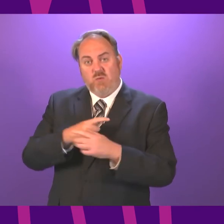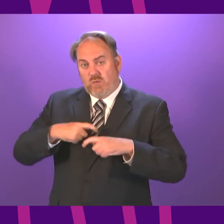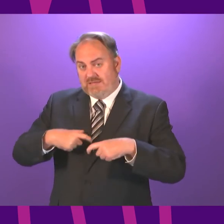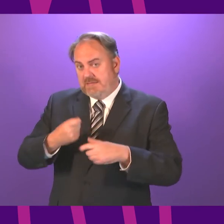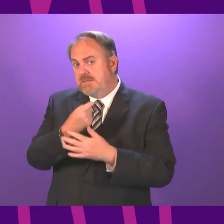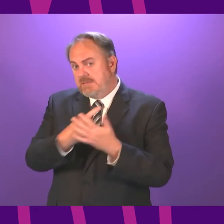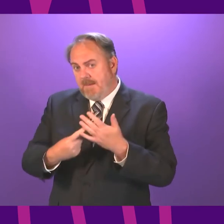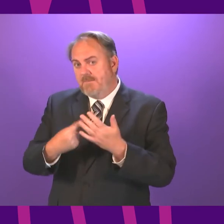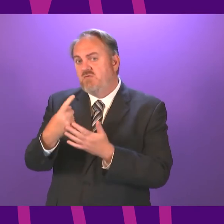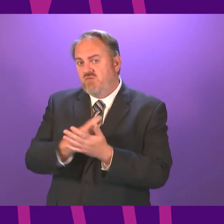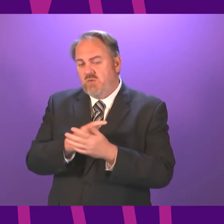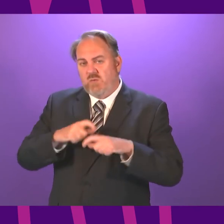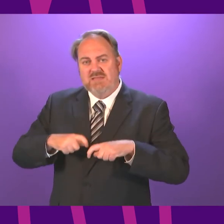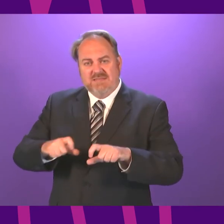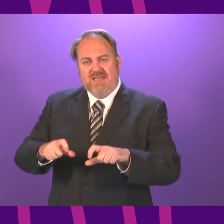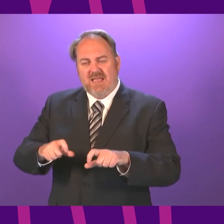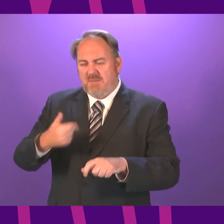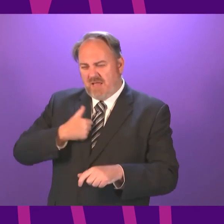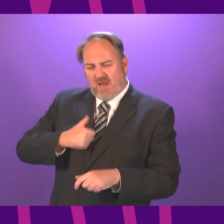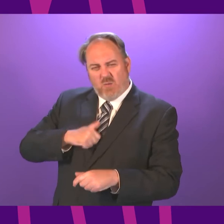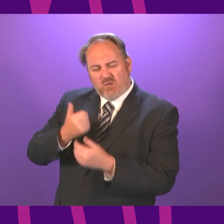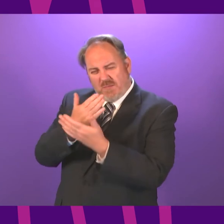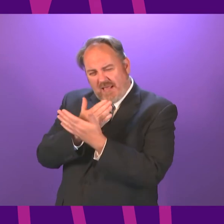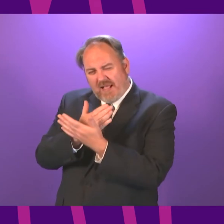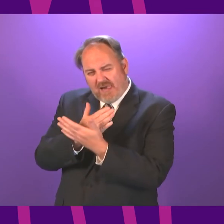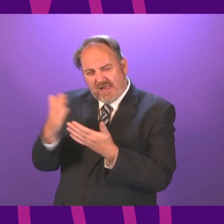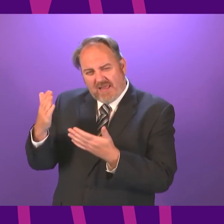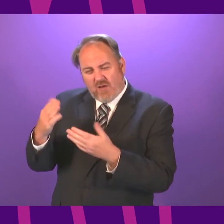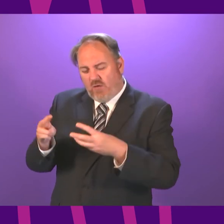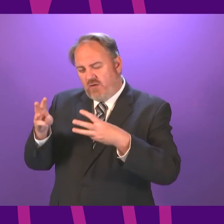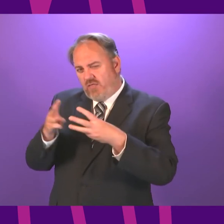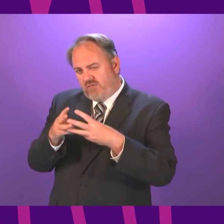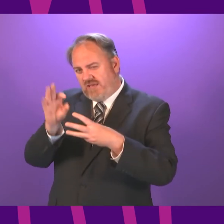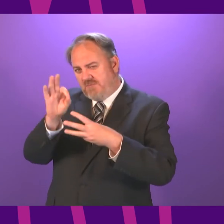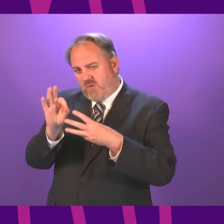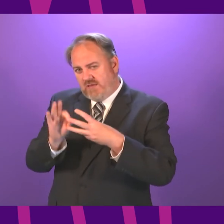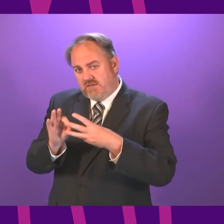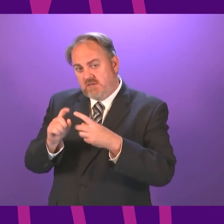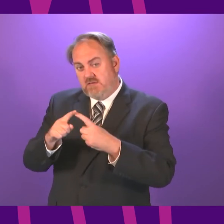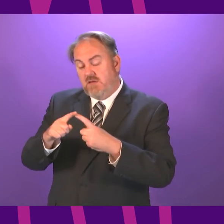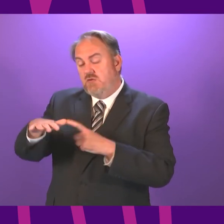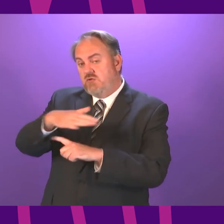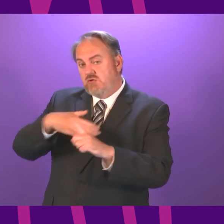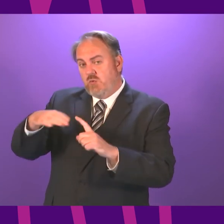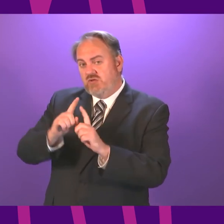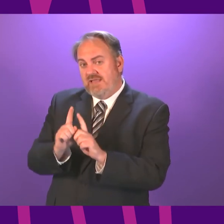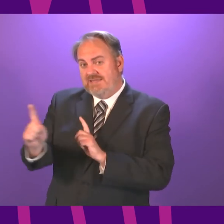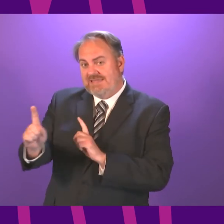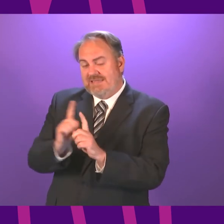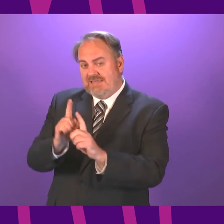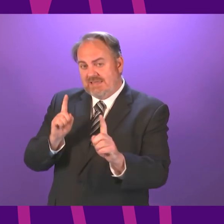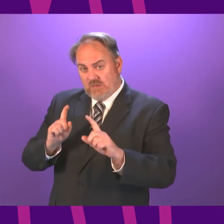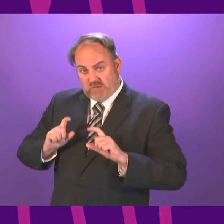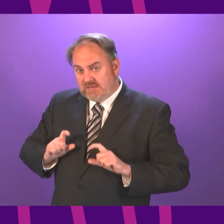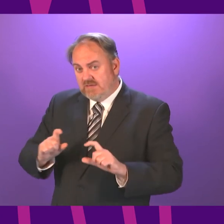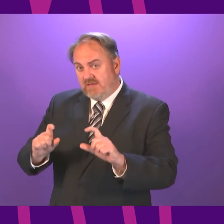in place. So I think it would be useful just to get clarity on these three points. Will social distancing remain in place under these basic